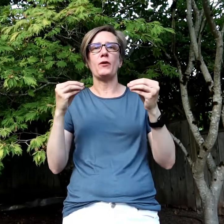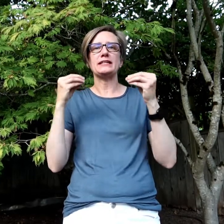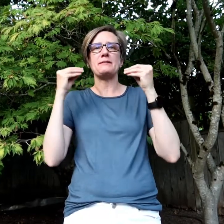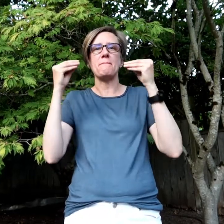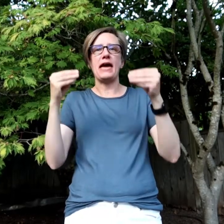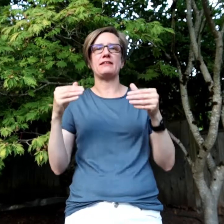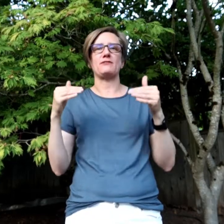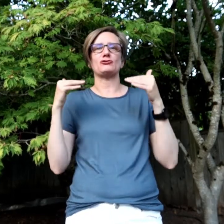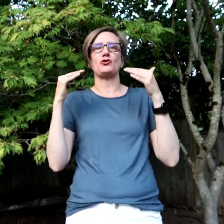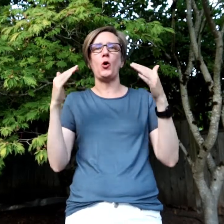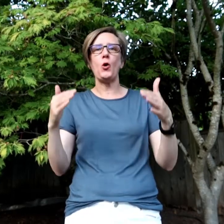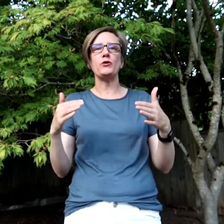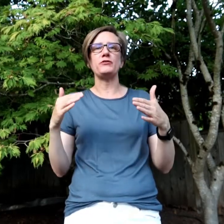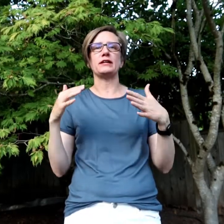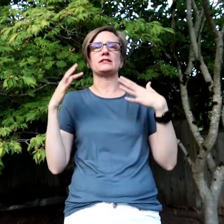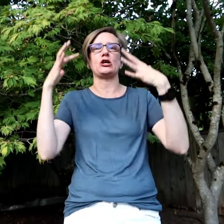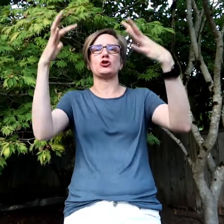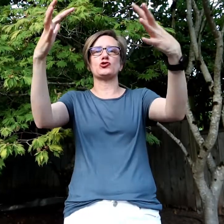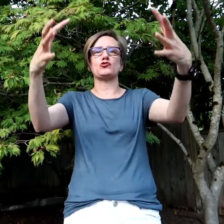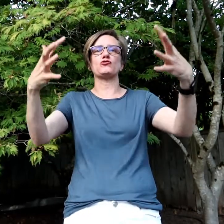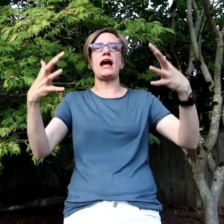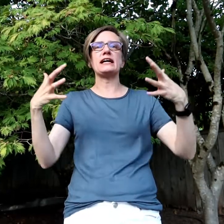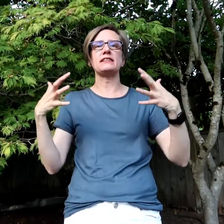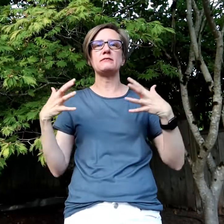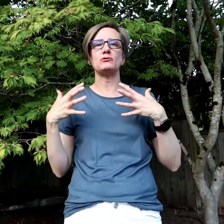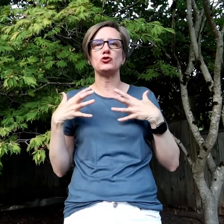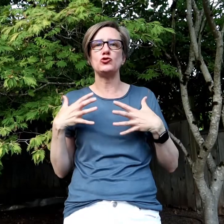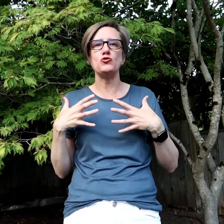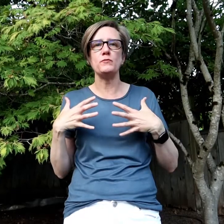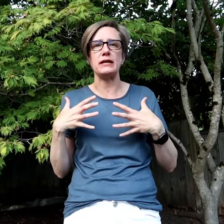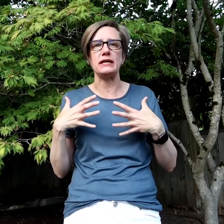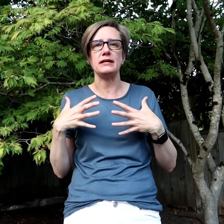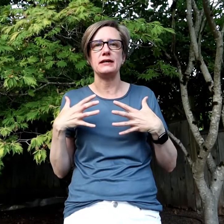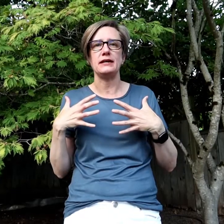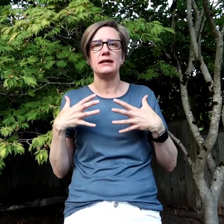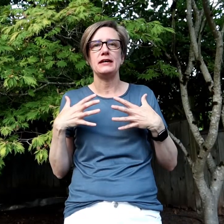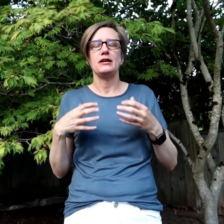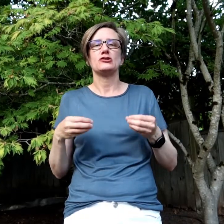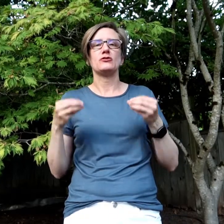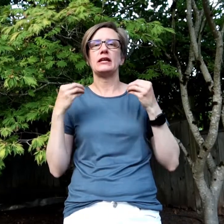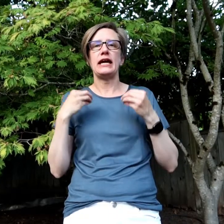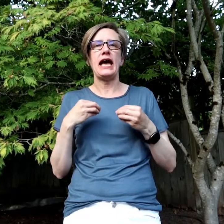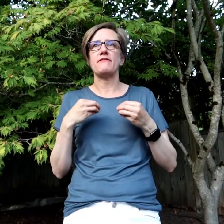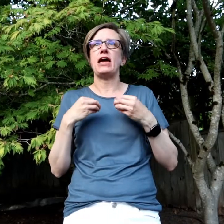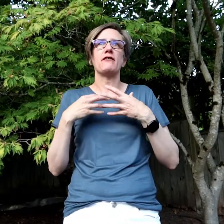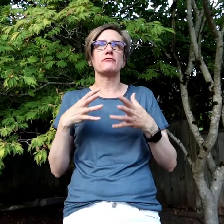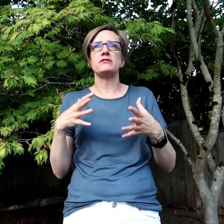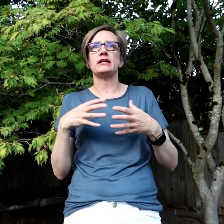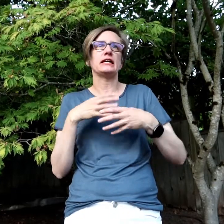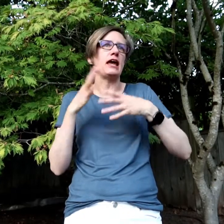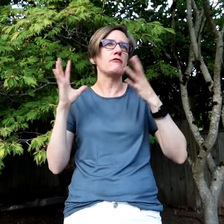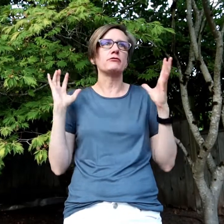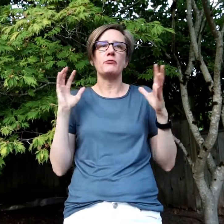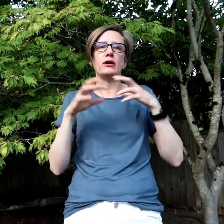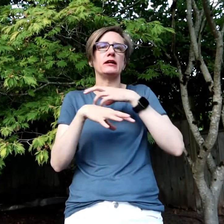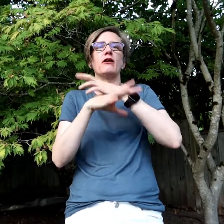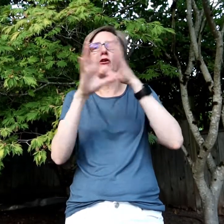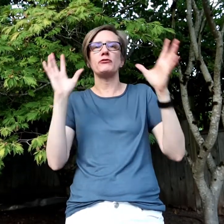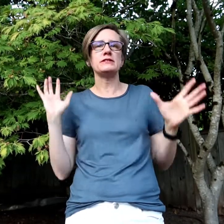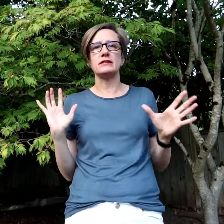to manifest all the things and attract them to me so that I have everything and everyone and all these things